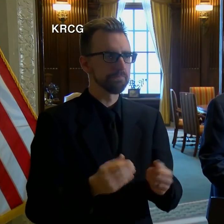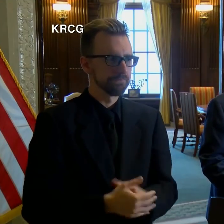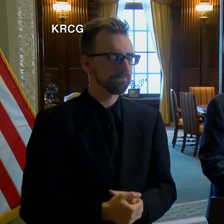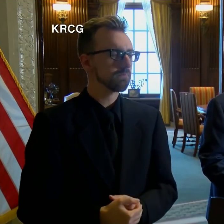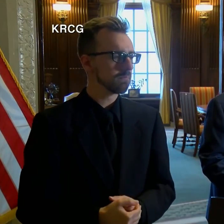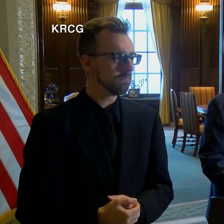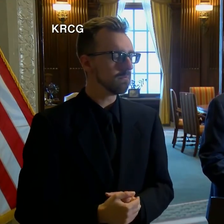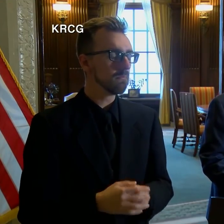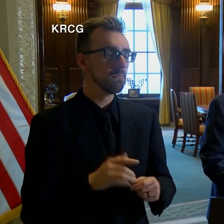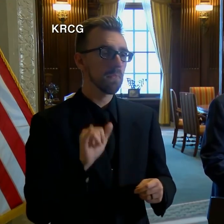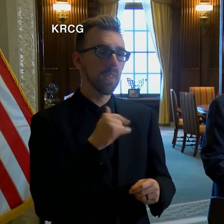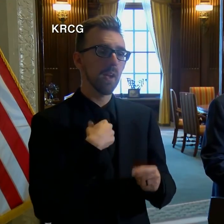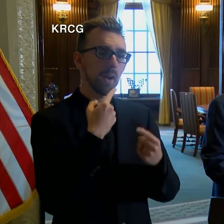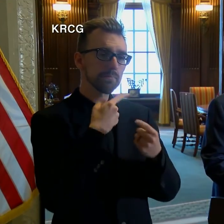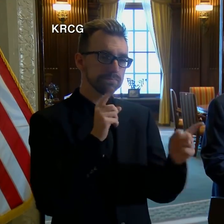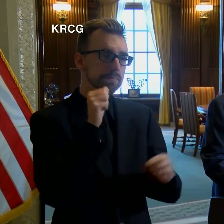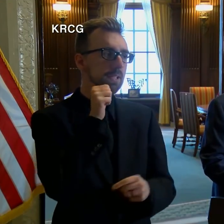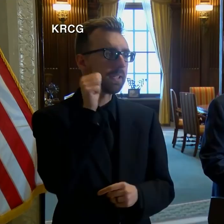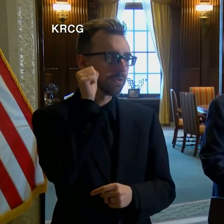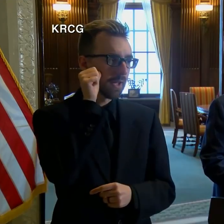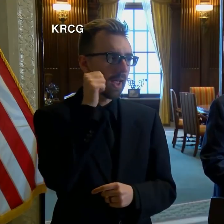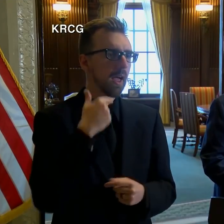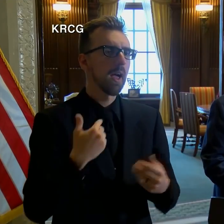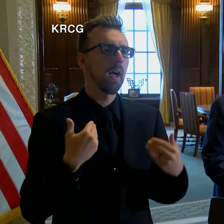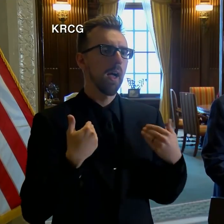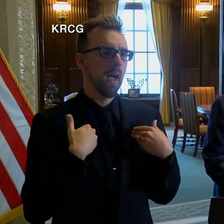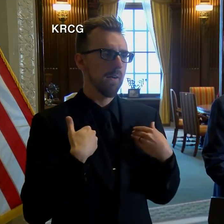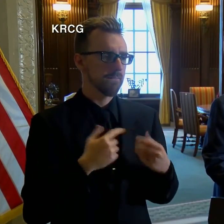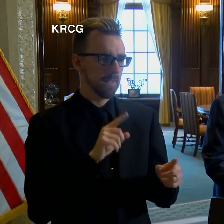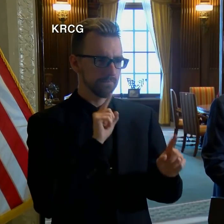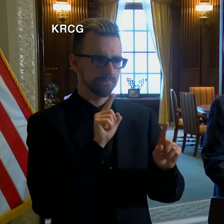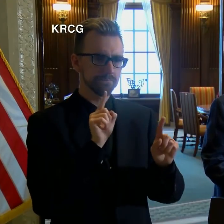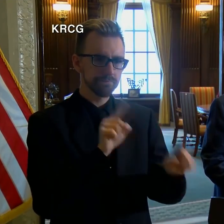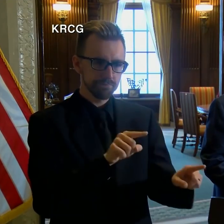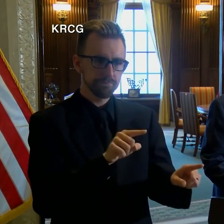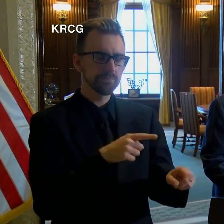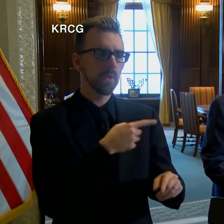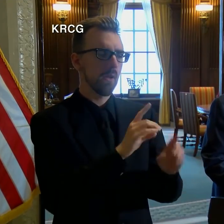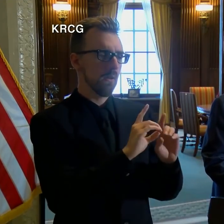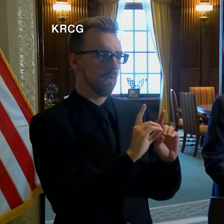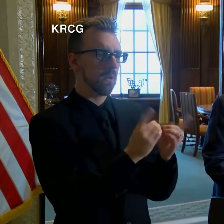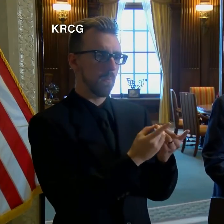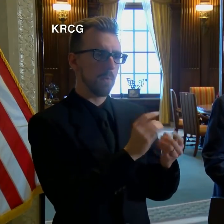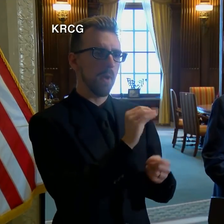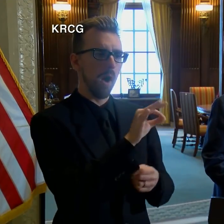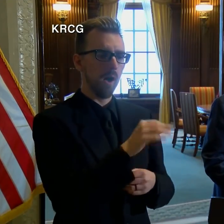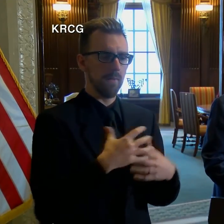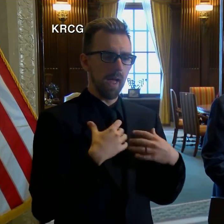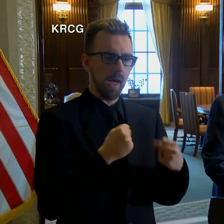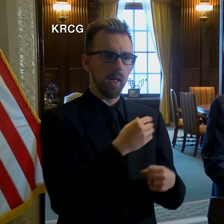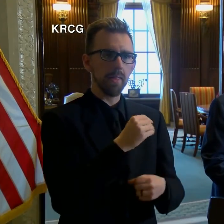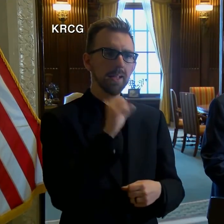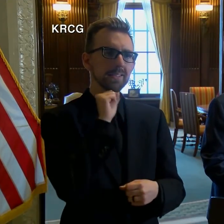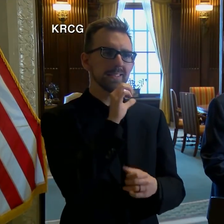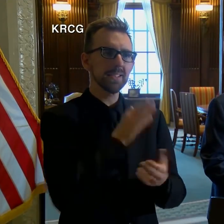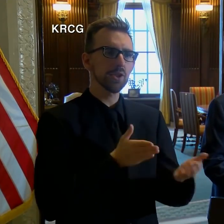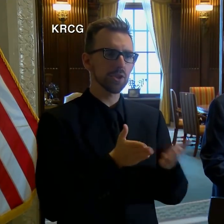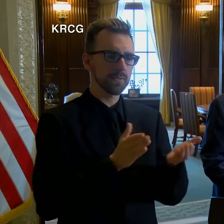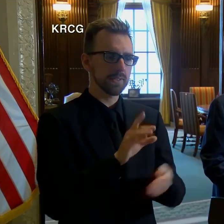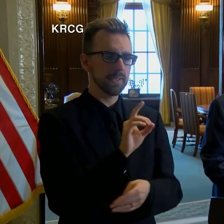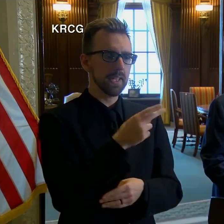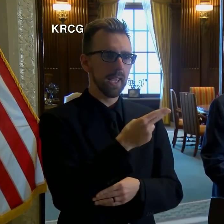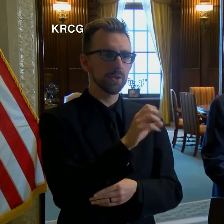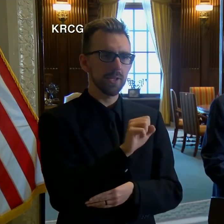As I announced yesterday, I have directed the Department of Health and Senior Services Director